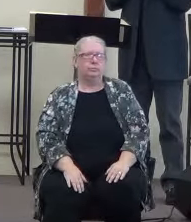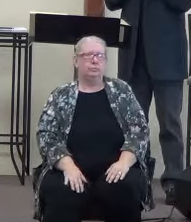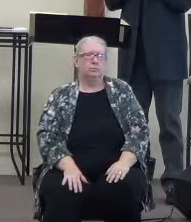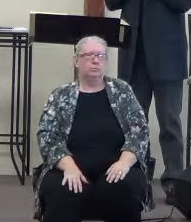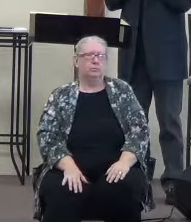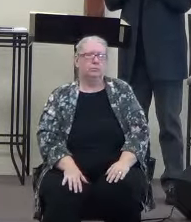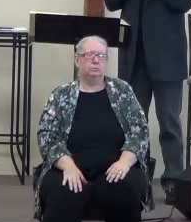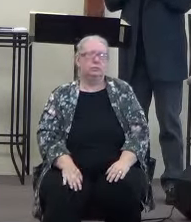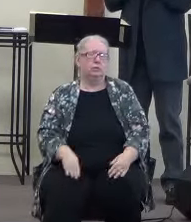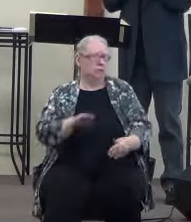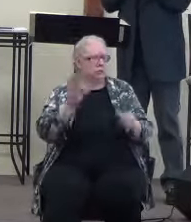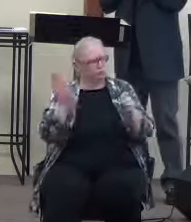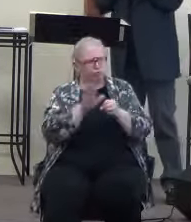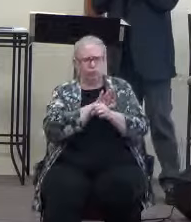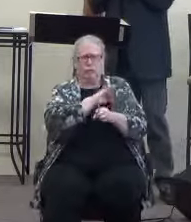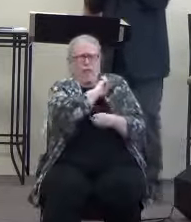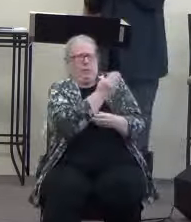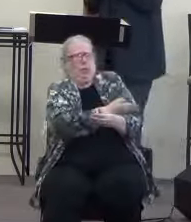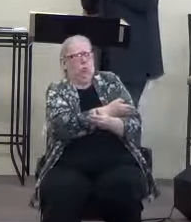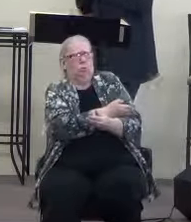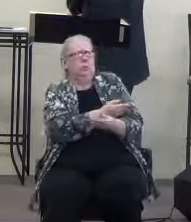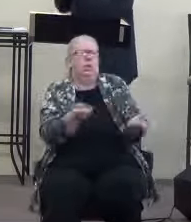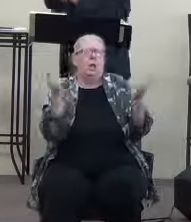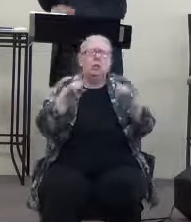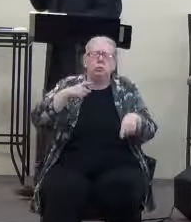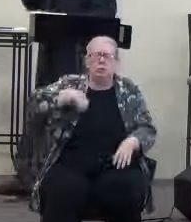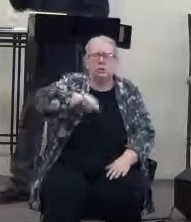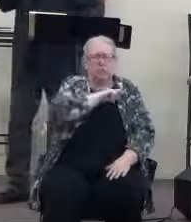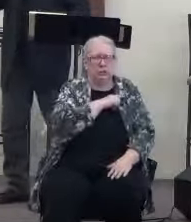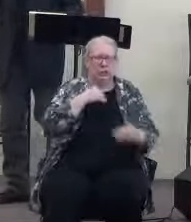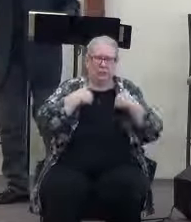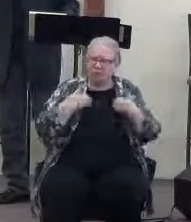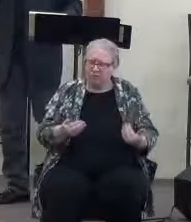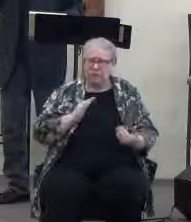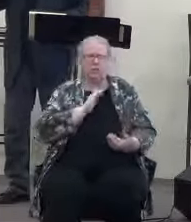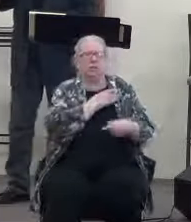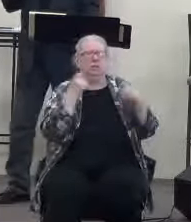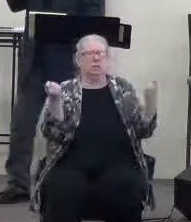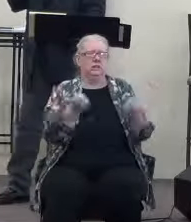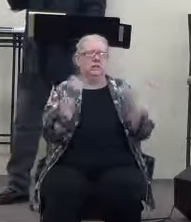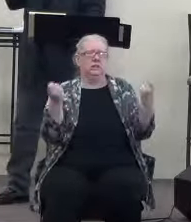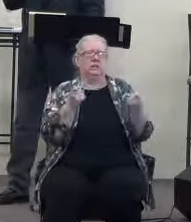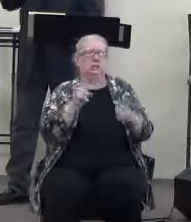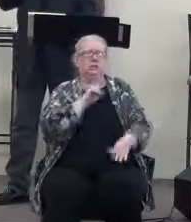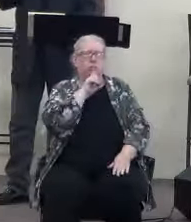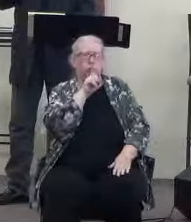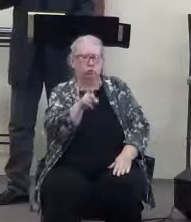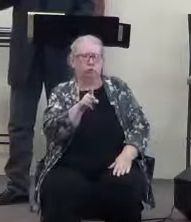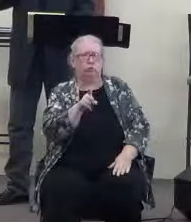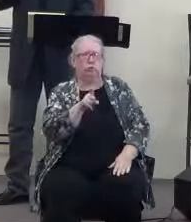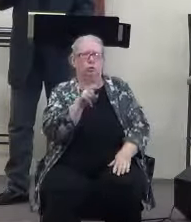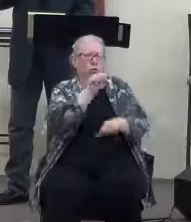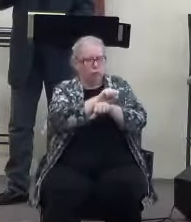It's powerful. When we confess our sin, the truth will step